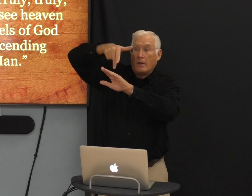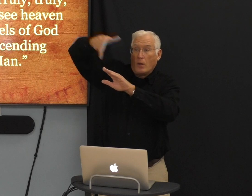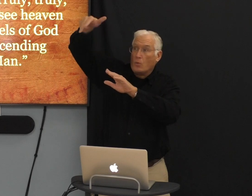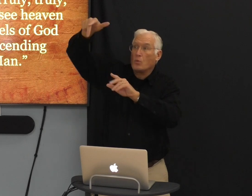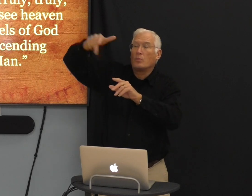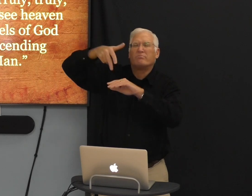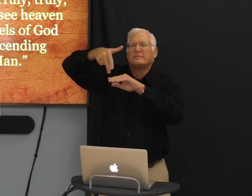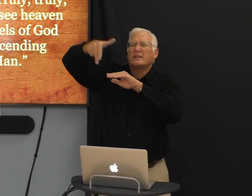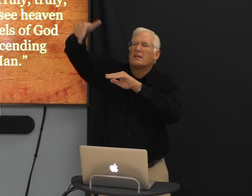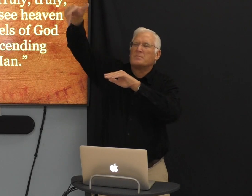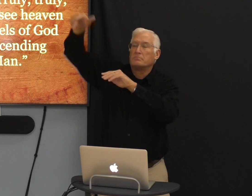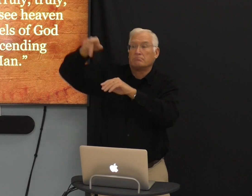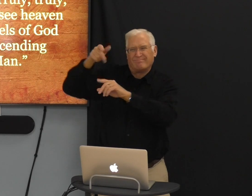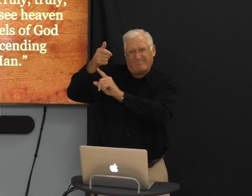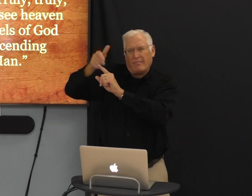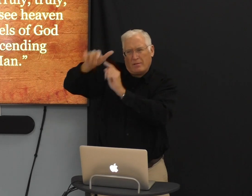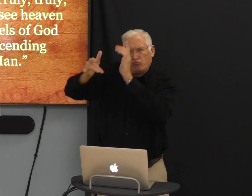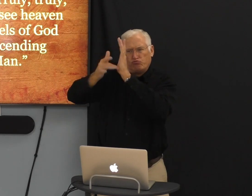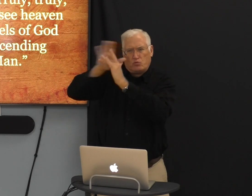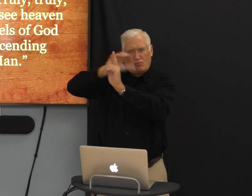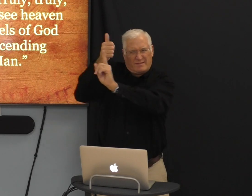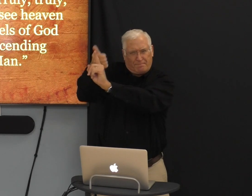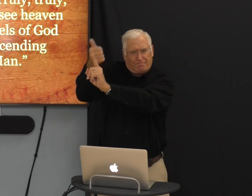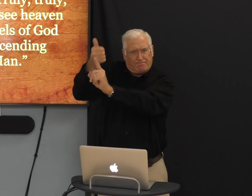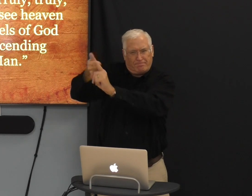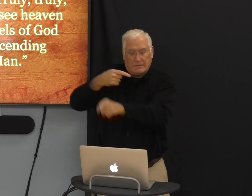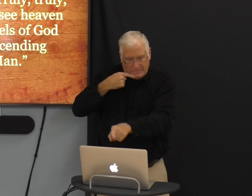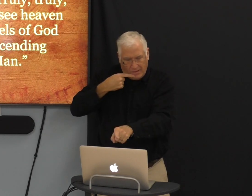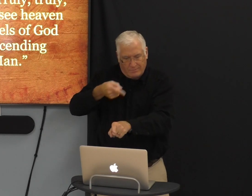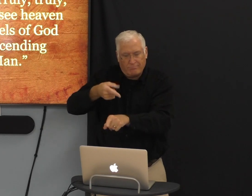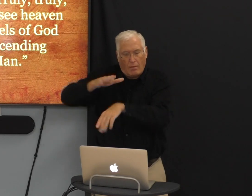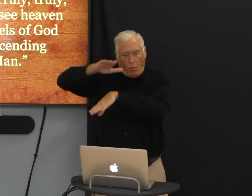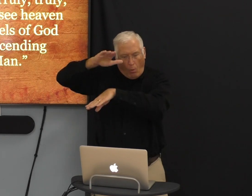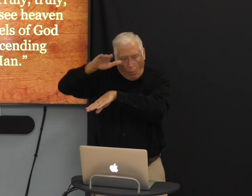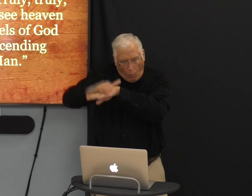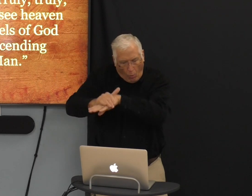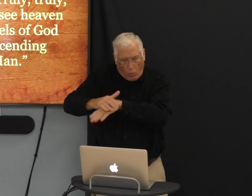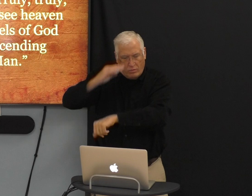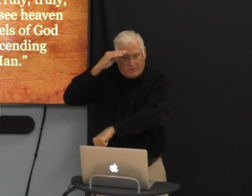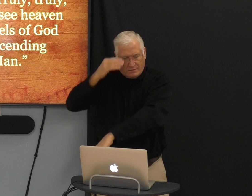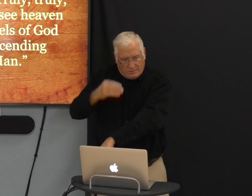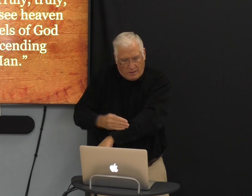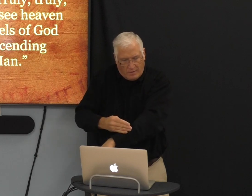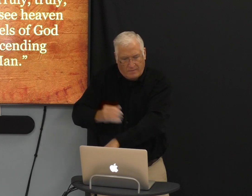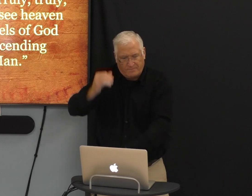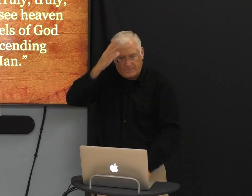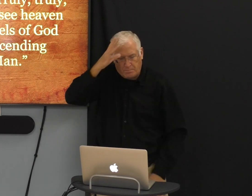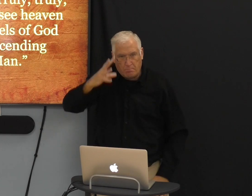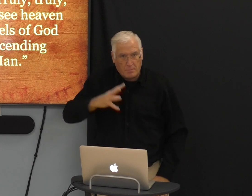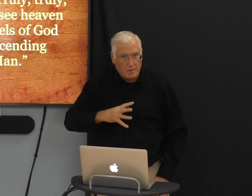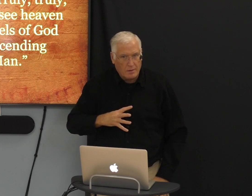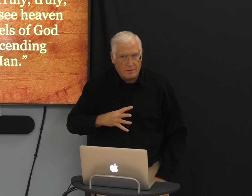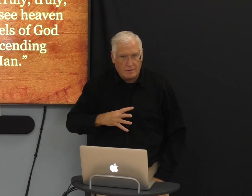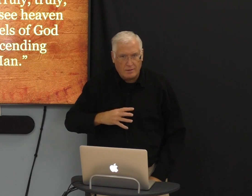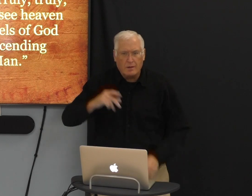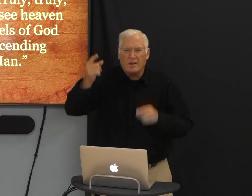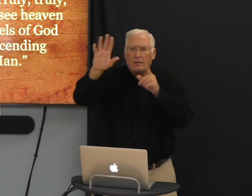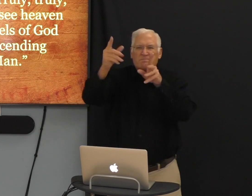It's like a ladder or a stairwell. Jesus said that on the son of man, and that was